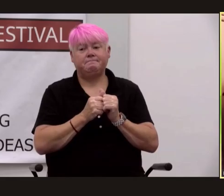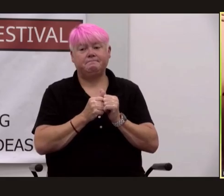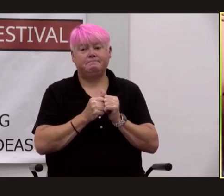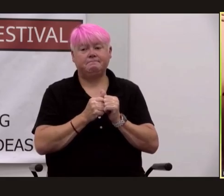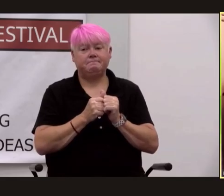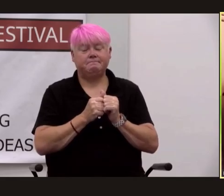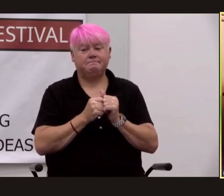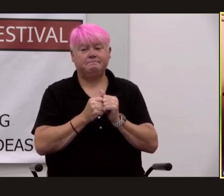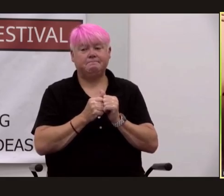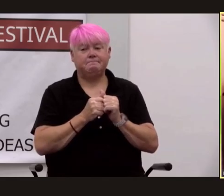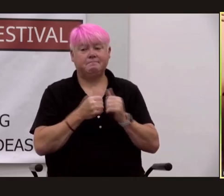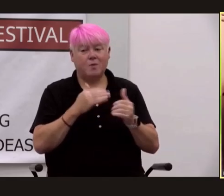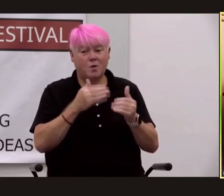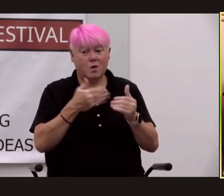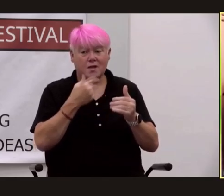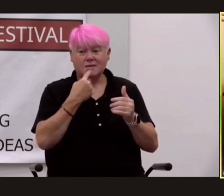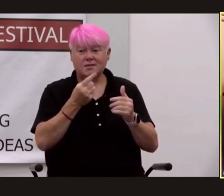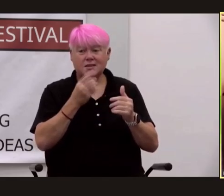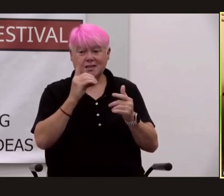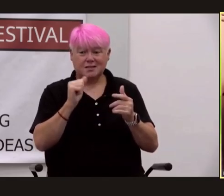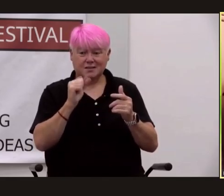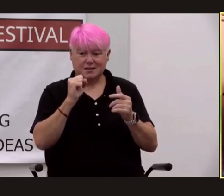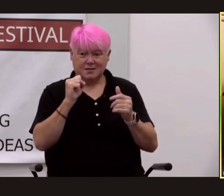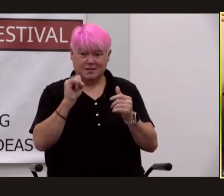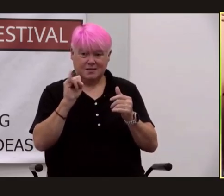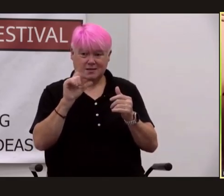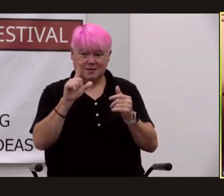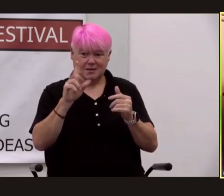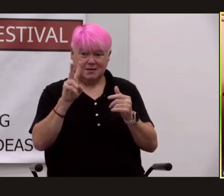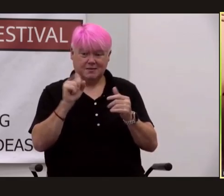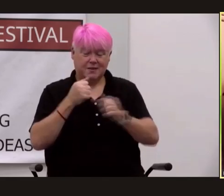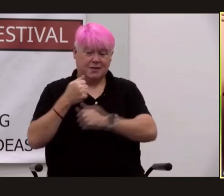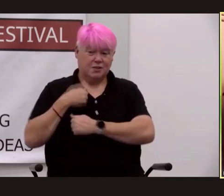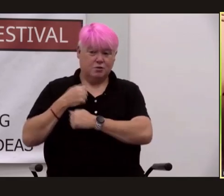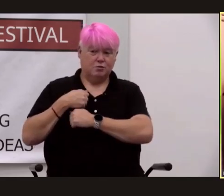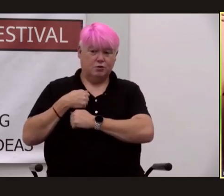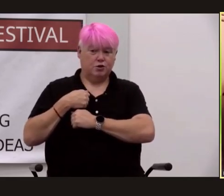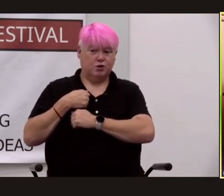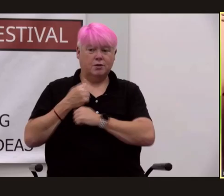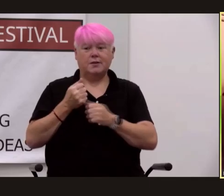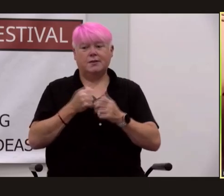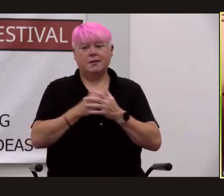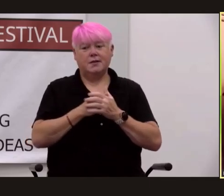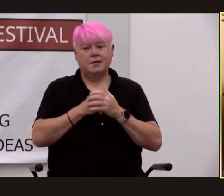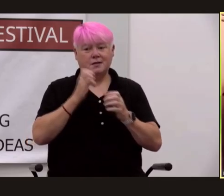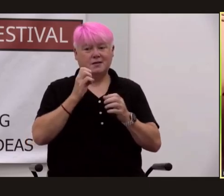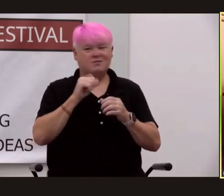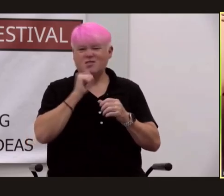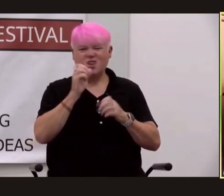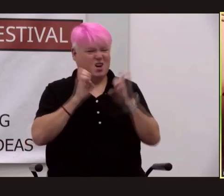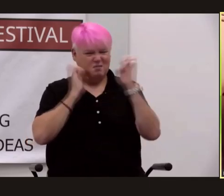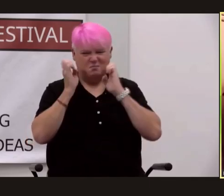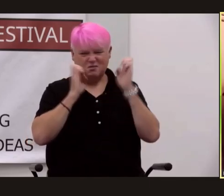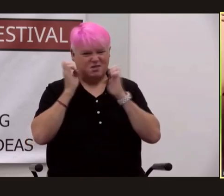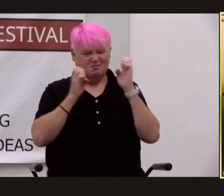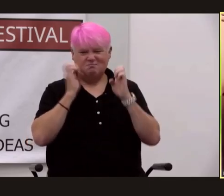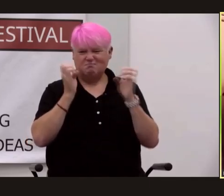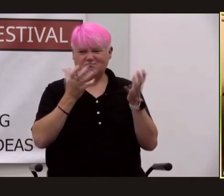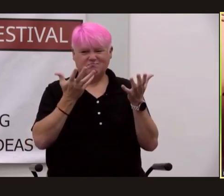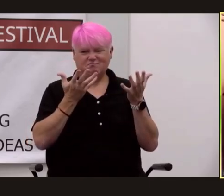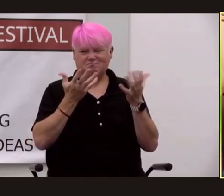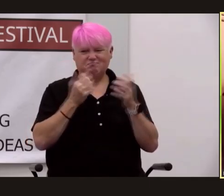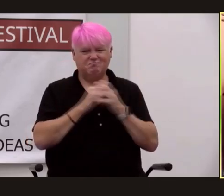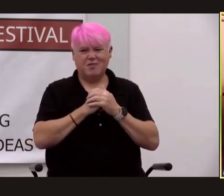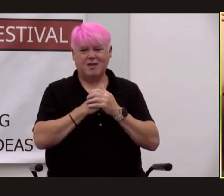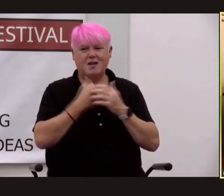said da silva a man's man a soldier unused to emotional displays i should